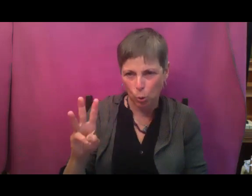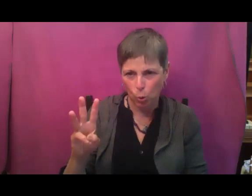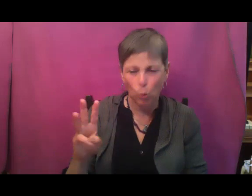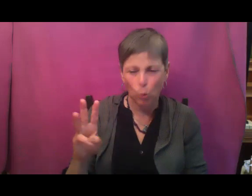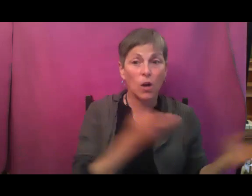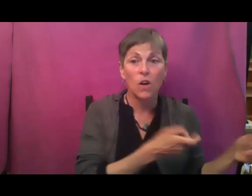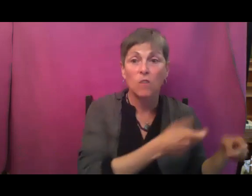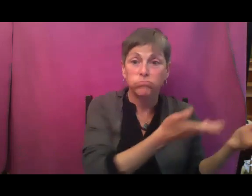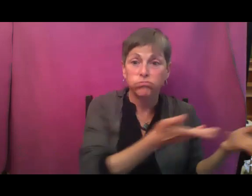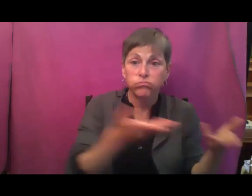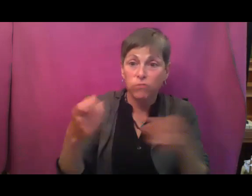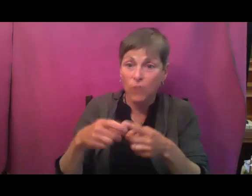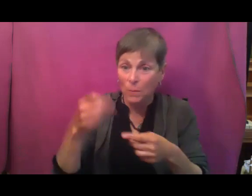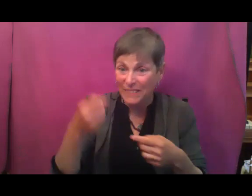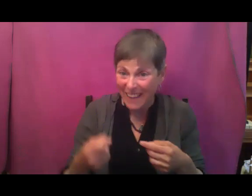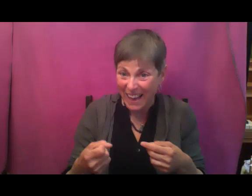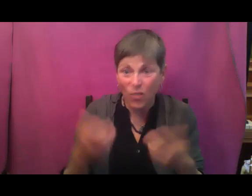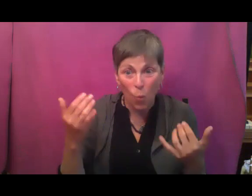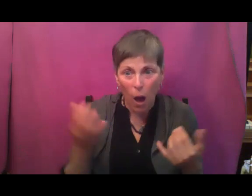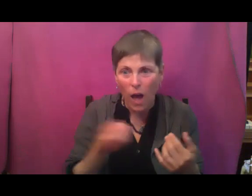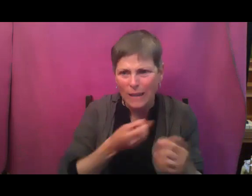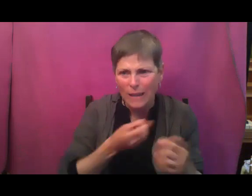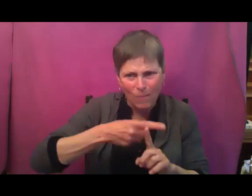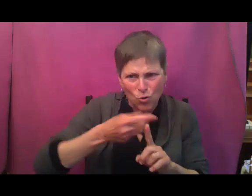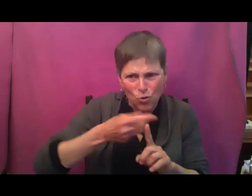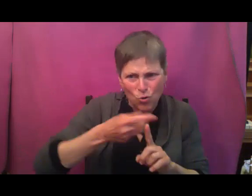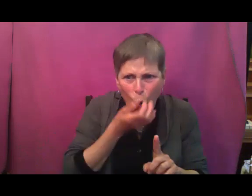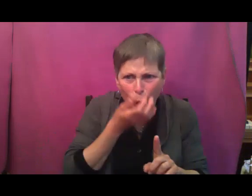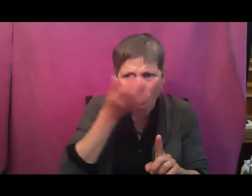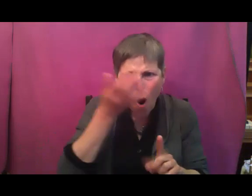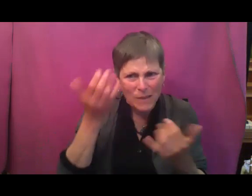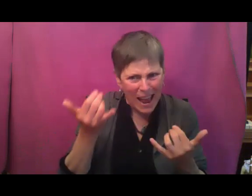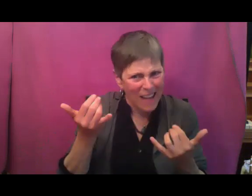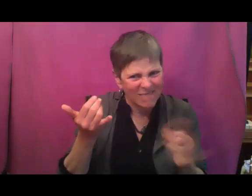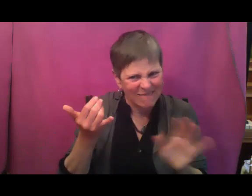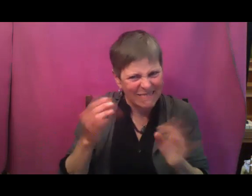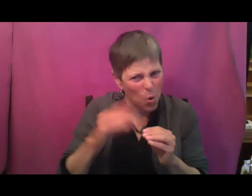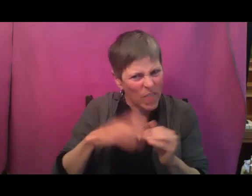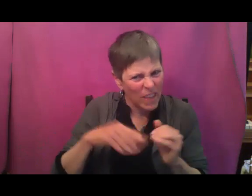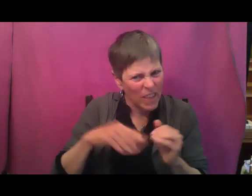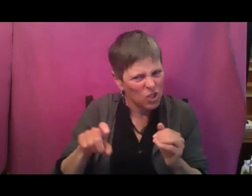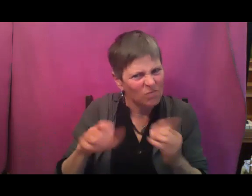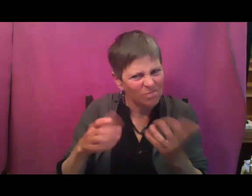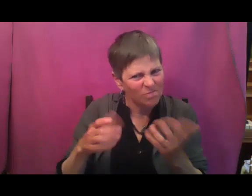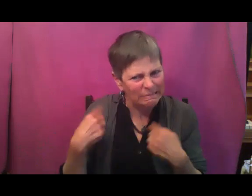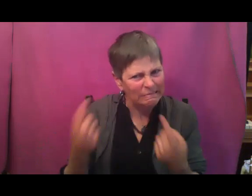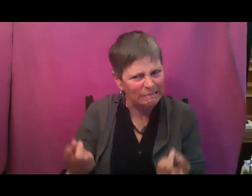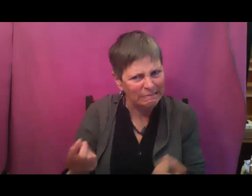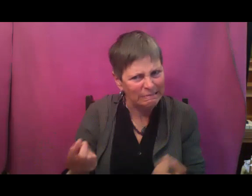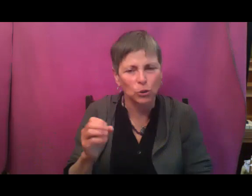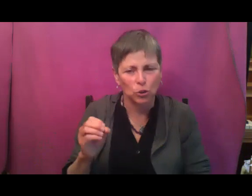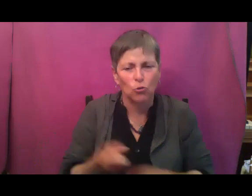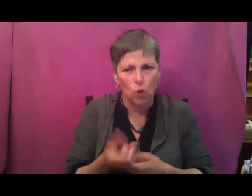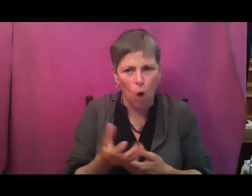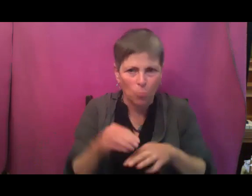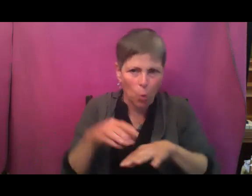deepens. So I'd love to just go through some tips on how to prevent disease. And